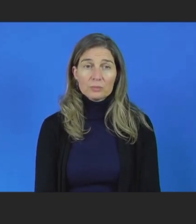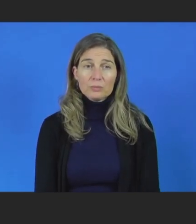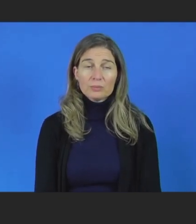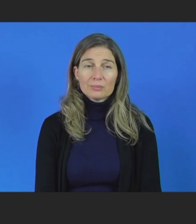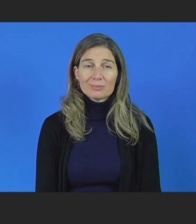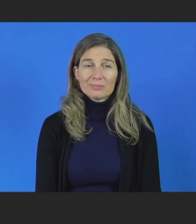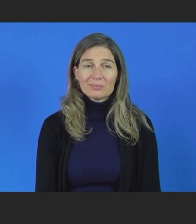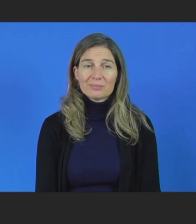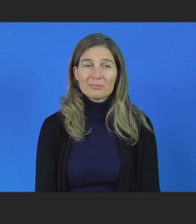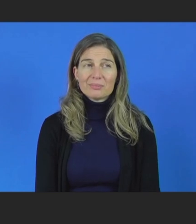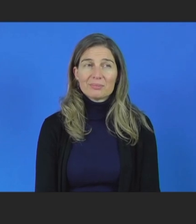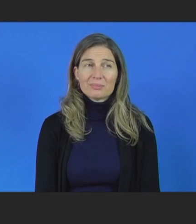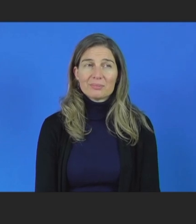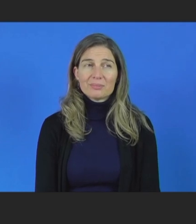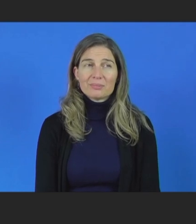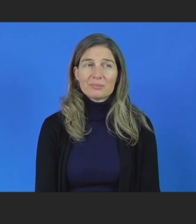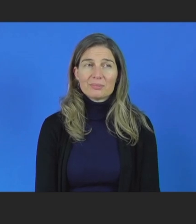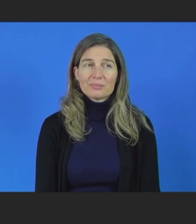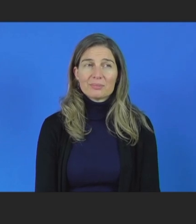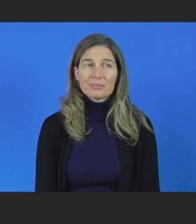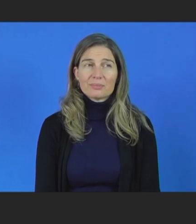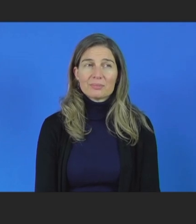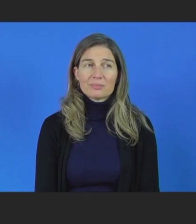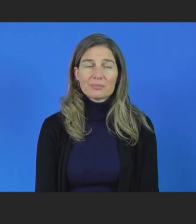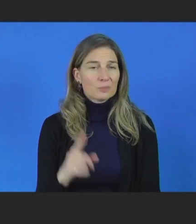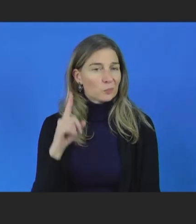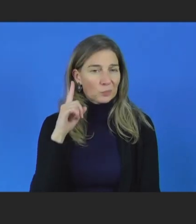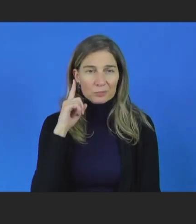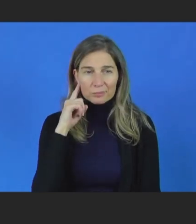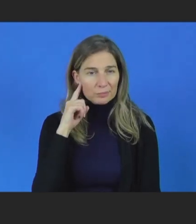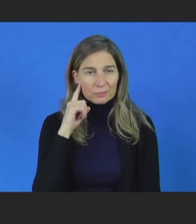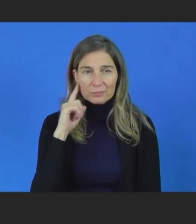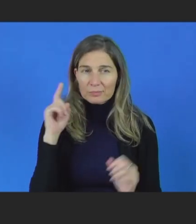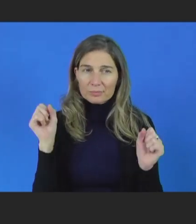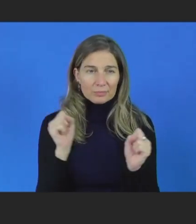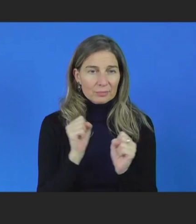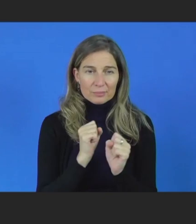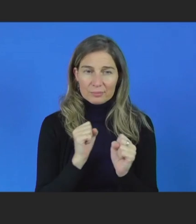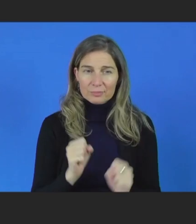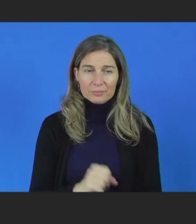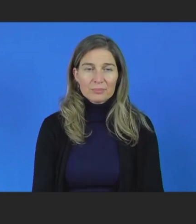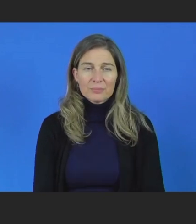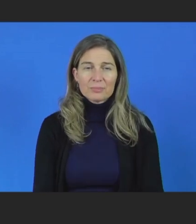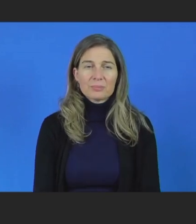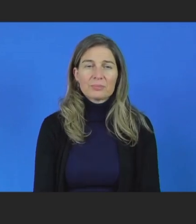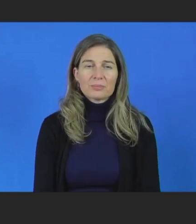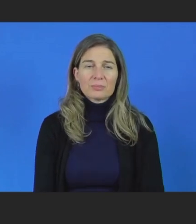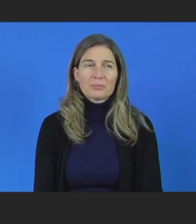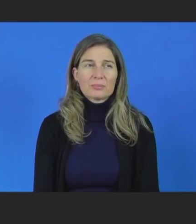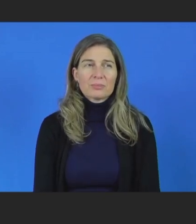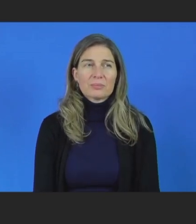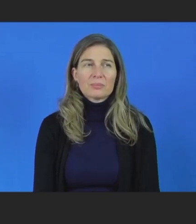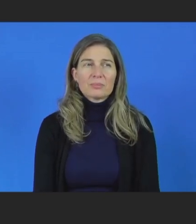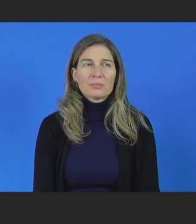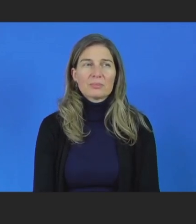I'm sorry. I'm sorry. I don't know. I just want to know that, you know, in a pandemic